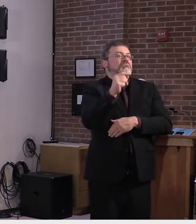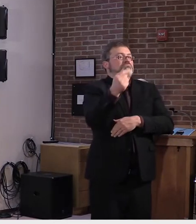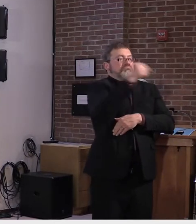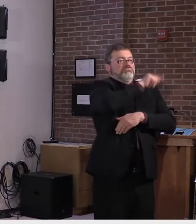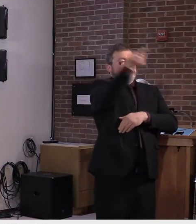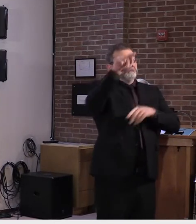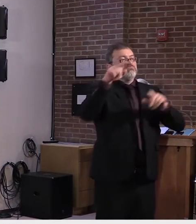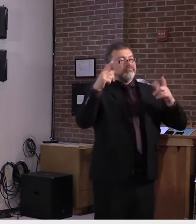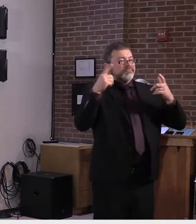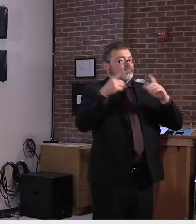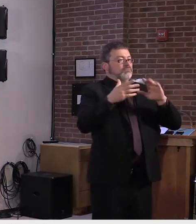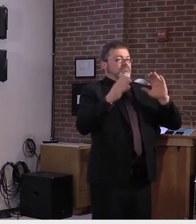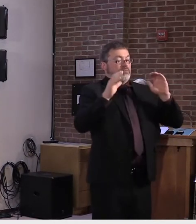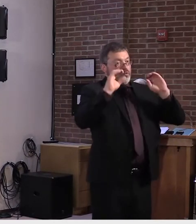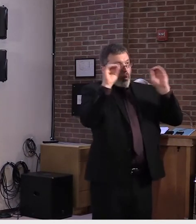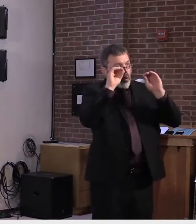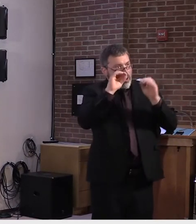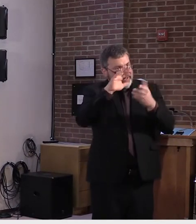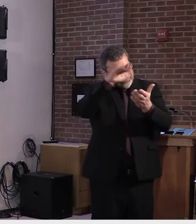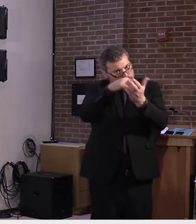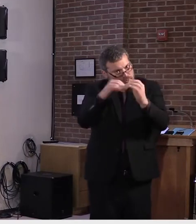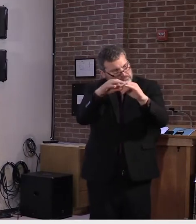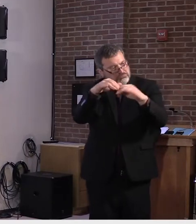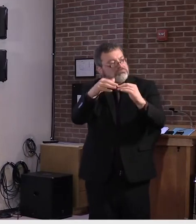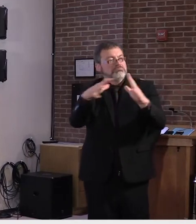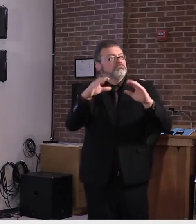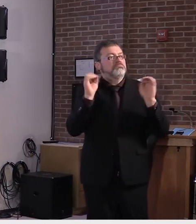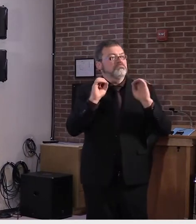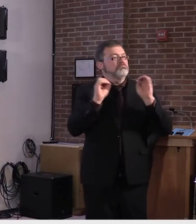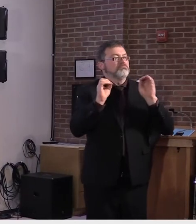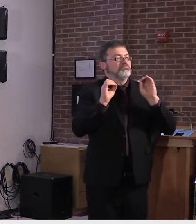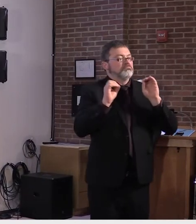nor are they epidemiologically connected individuals.